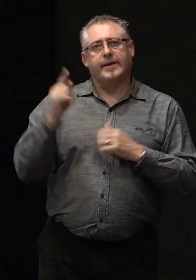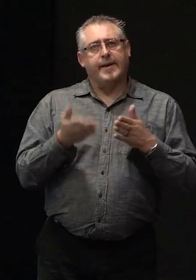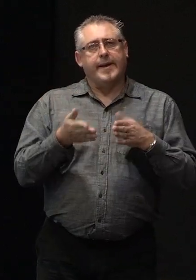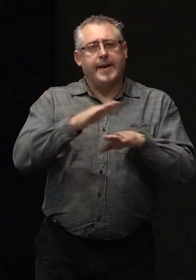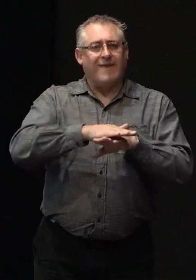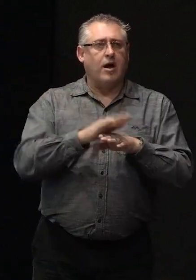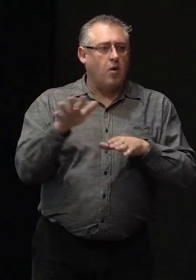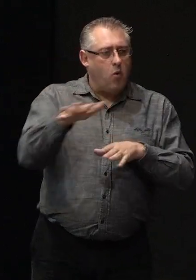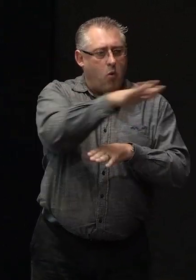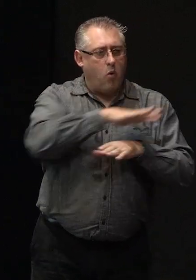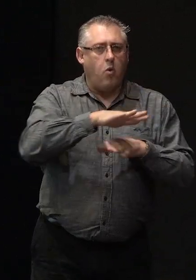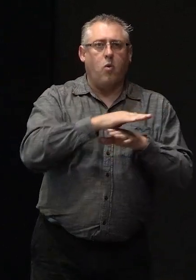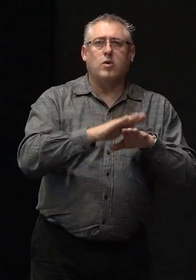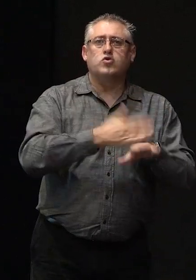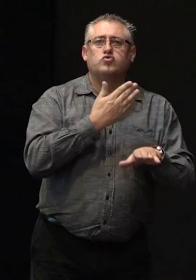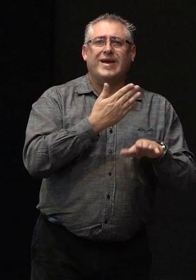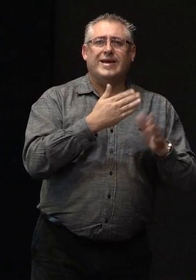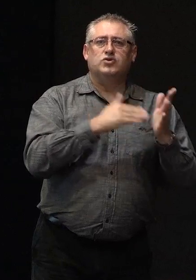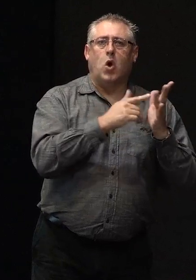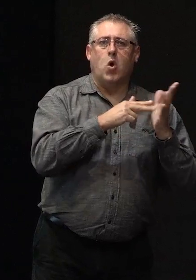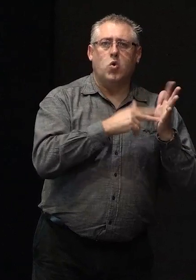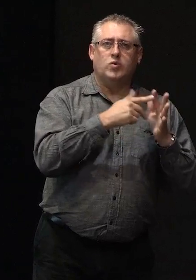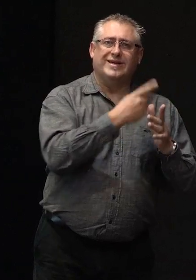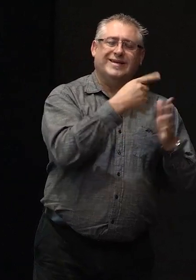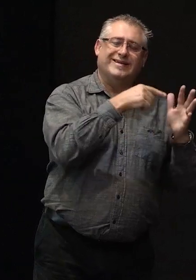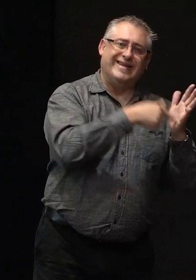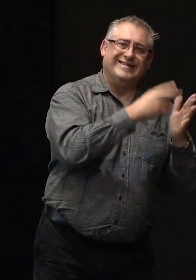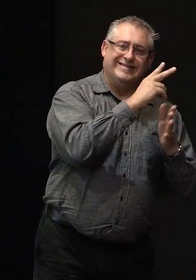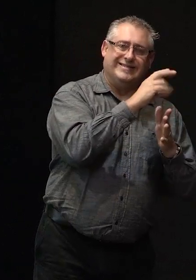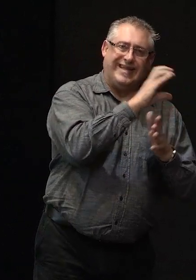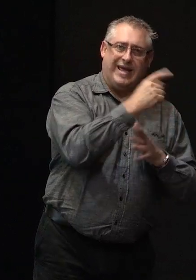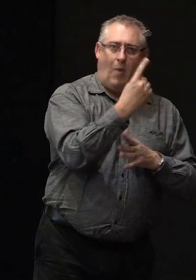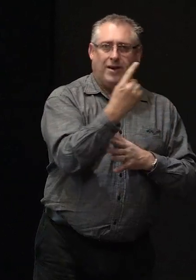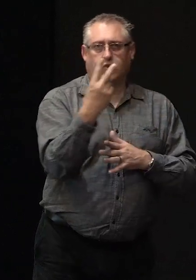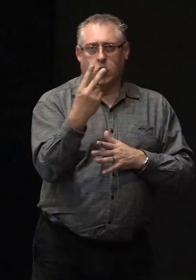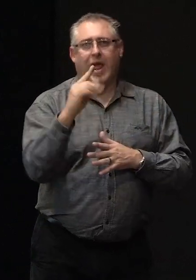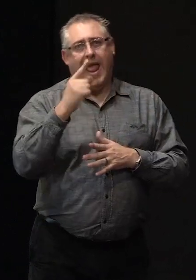green zone technical categories so TC1, 2 and 3.